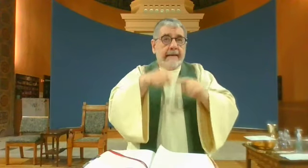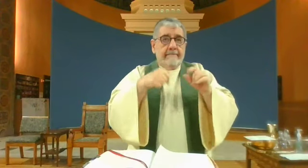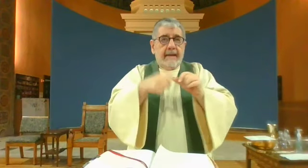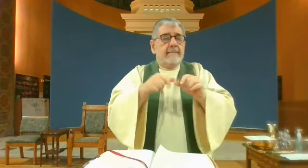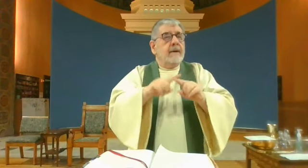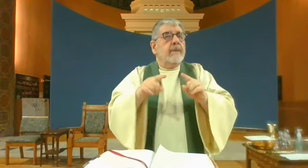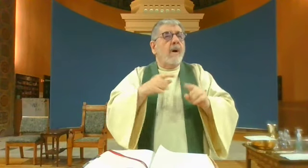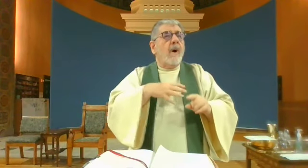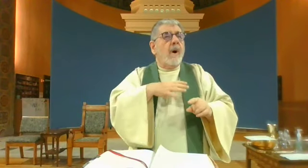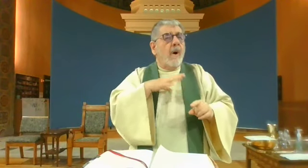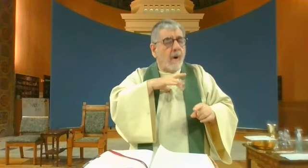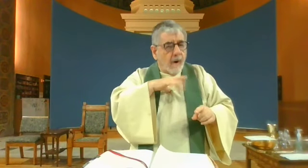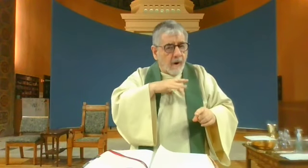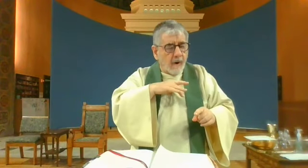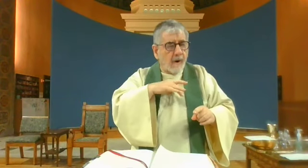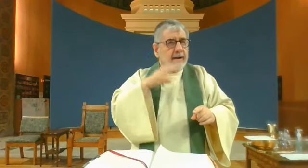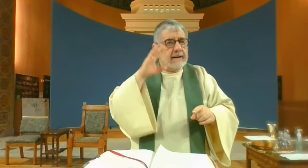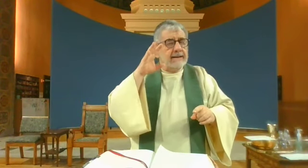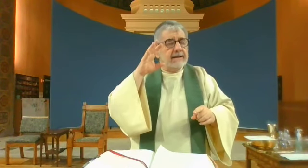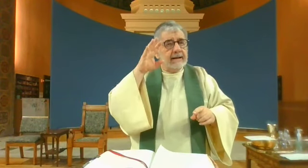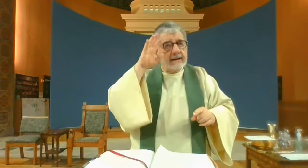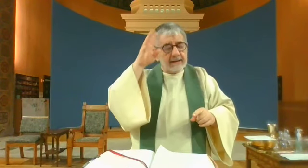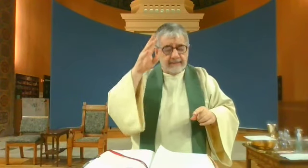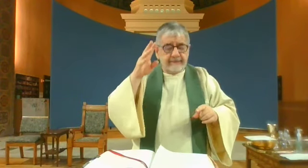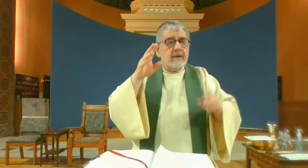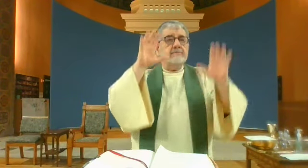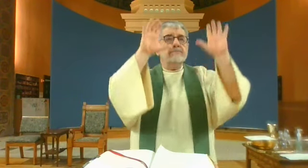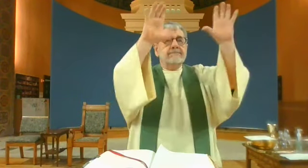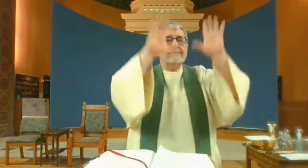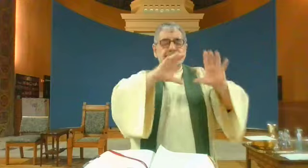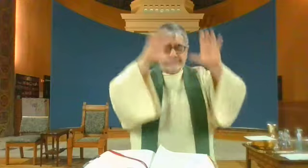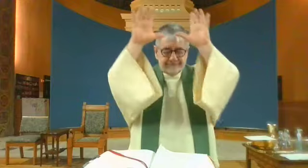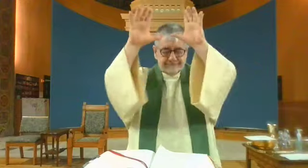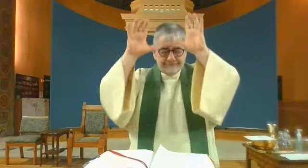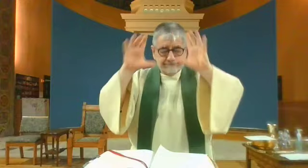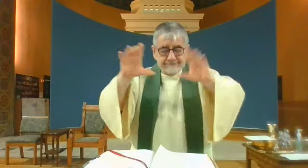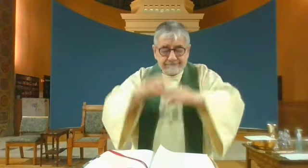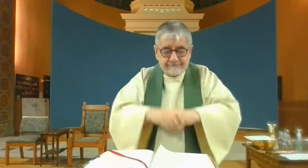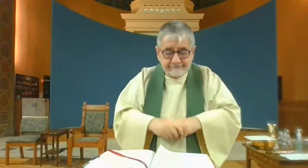I can't remember his name, but he made these elaborate panels.